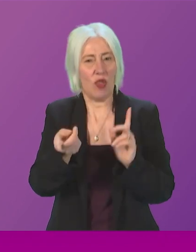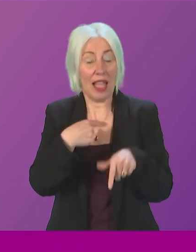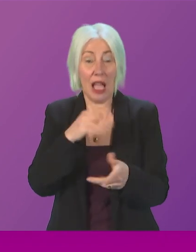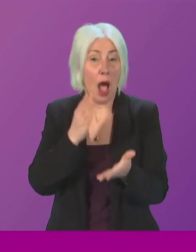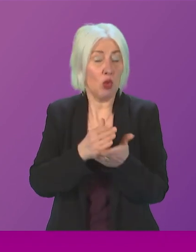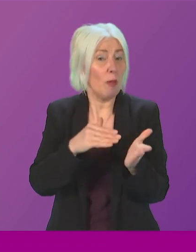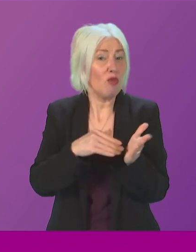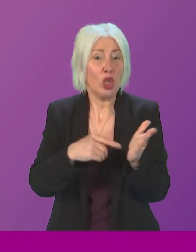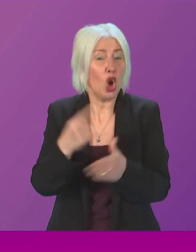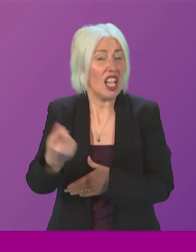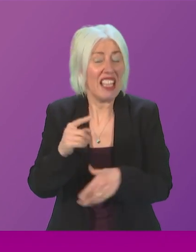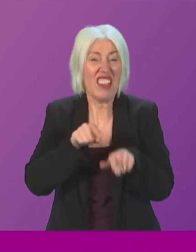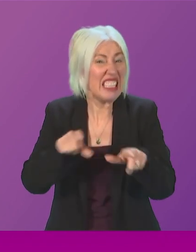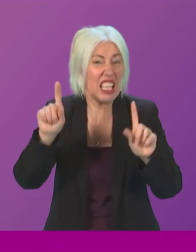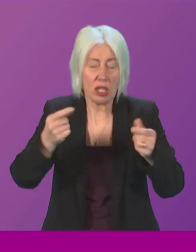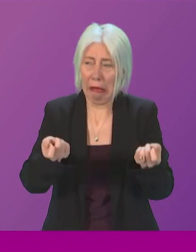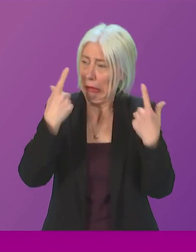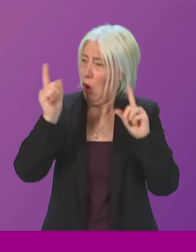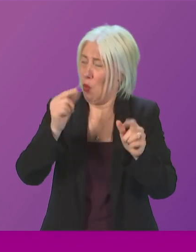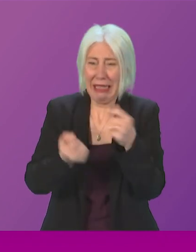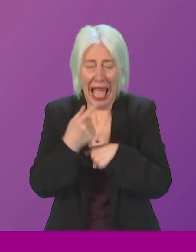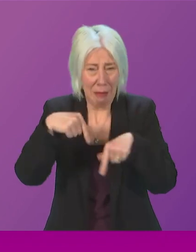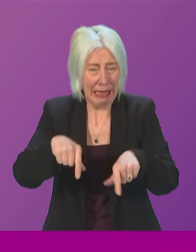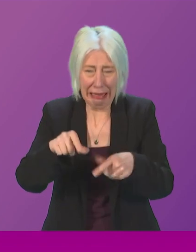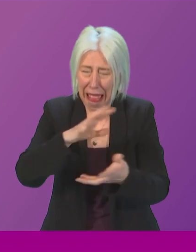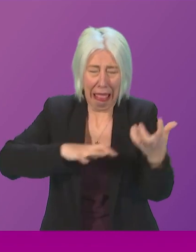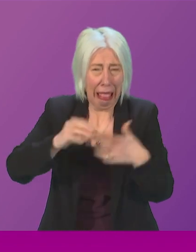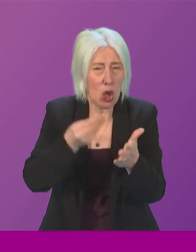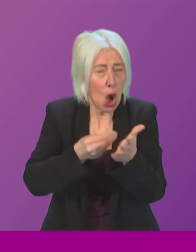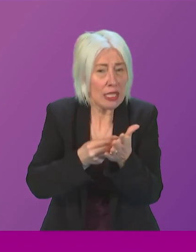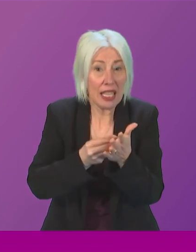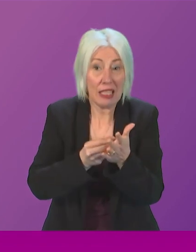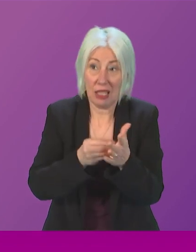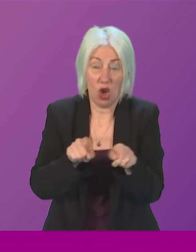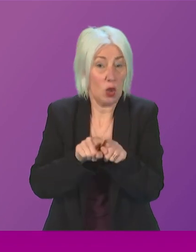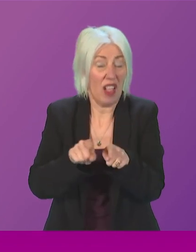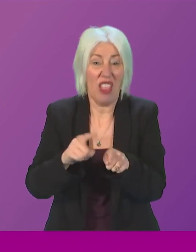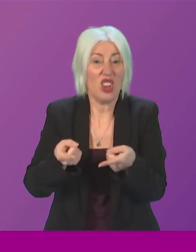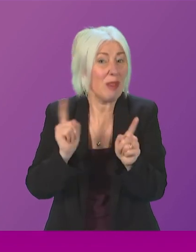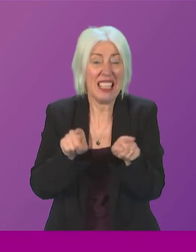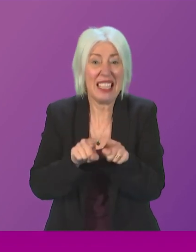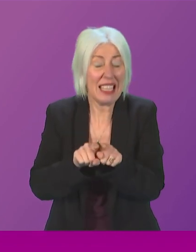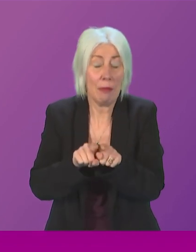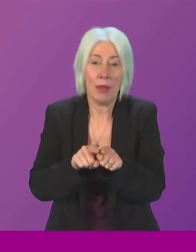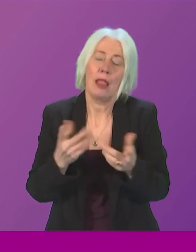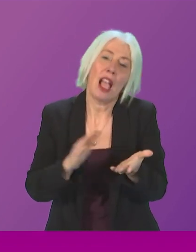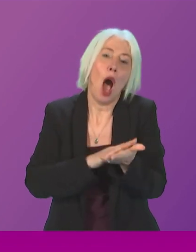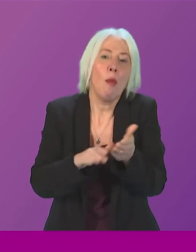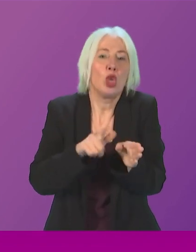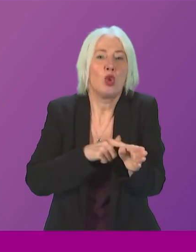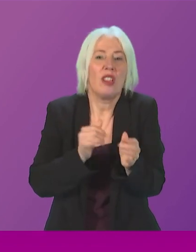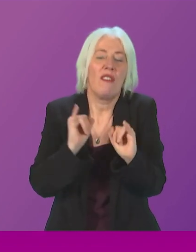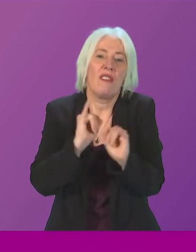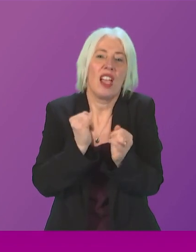get her head around the policy or the costings, because it's quite clear the First Minister can't. This is all starting to look like another Hamza Youssef disaster.